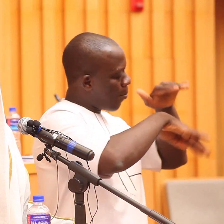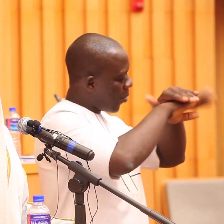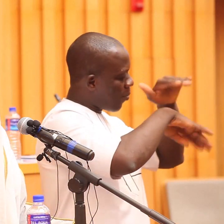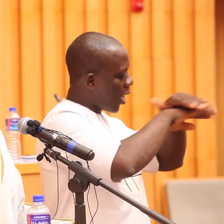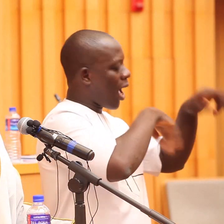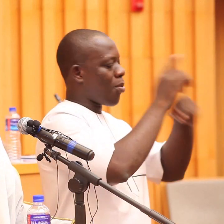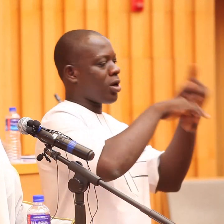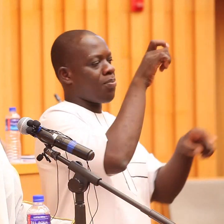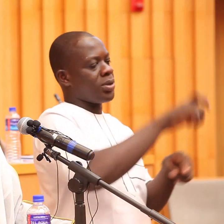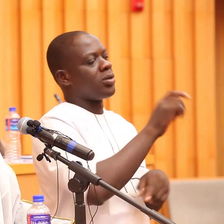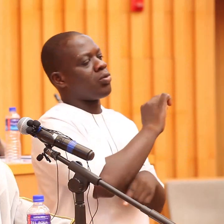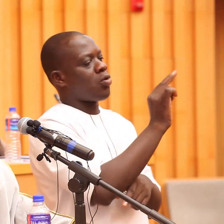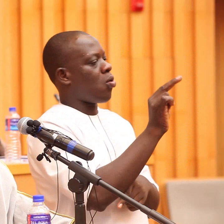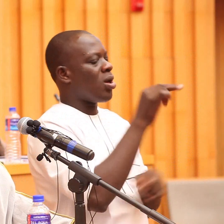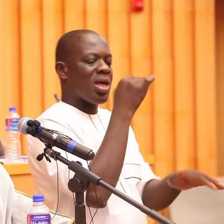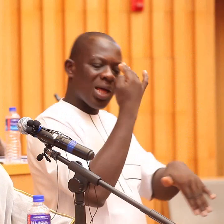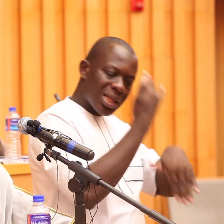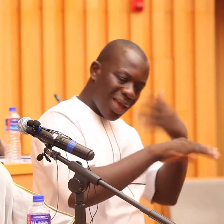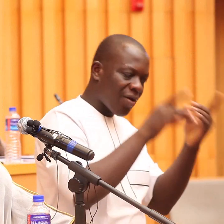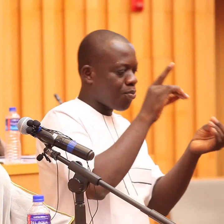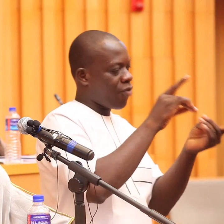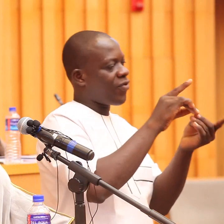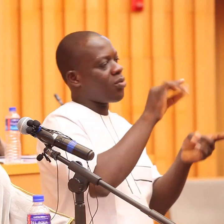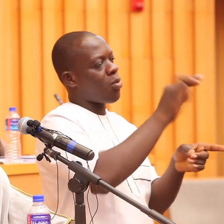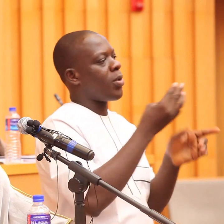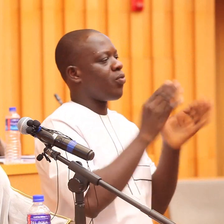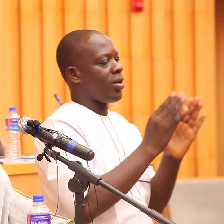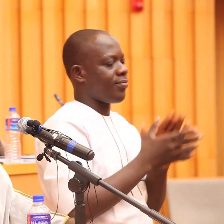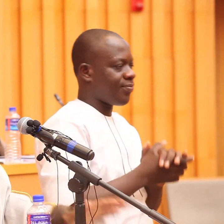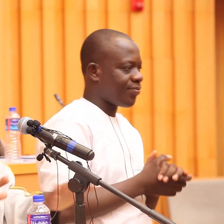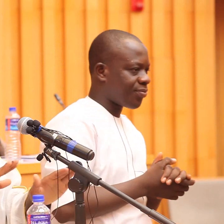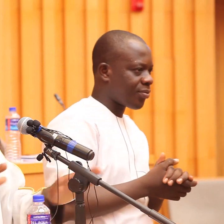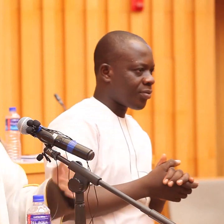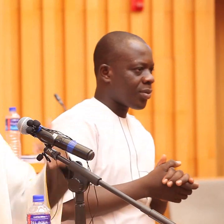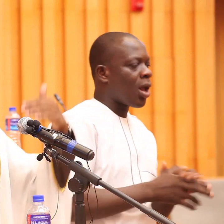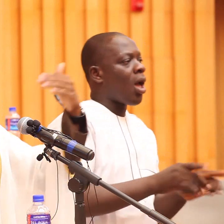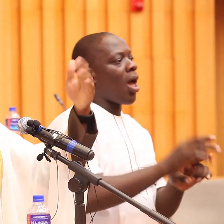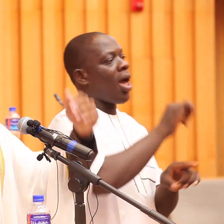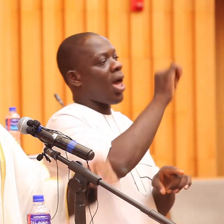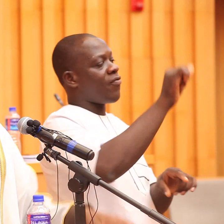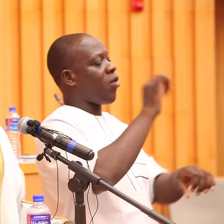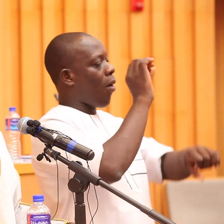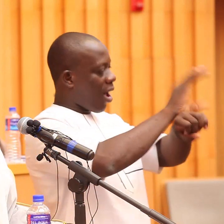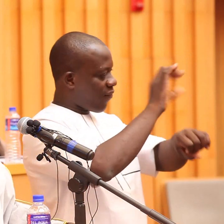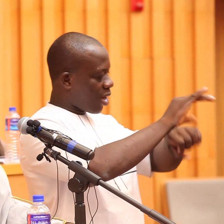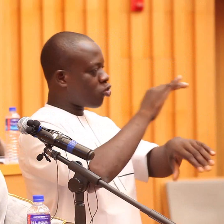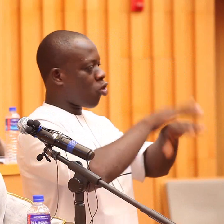this is never the sunnah of Rasulullah sallallahu alaihi was and for our dawah to go